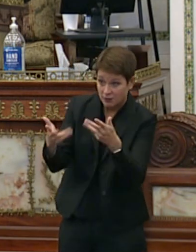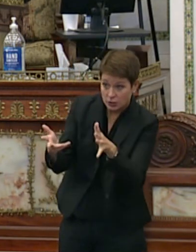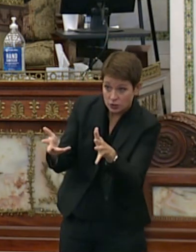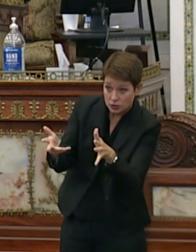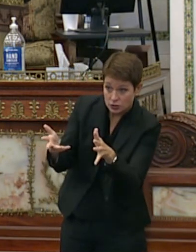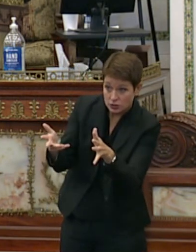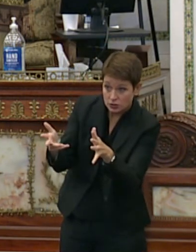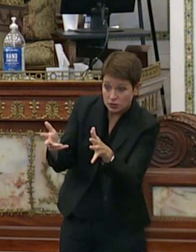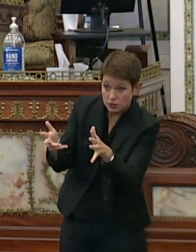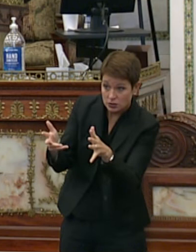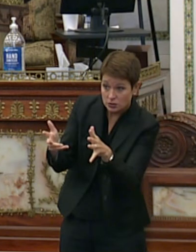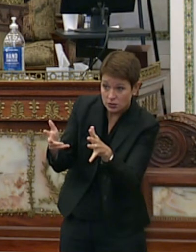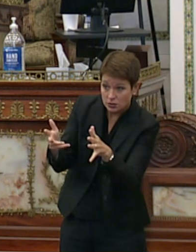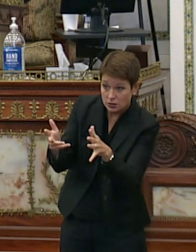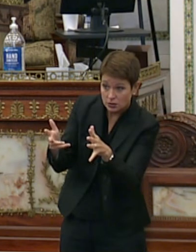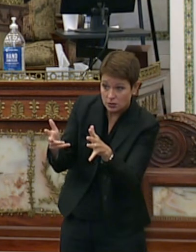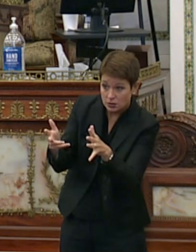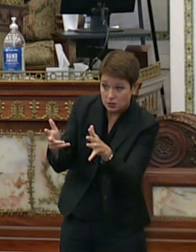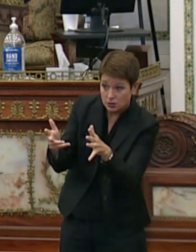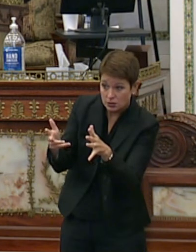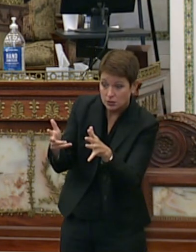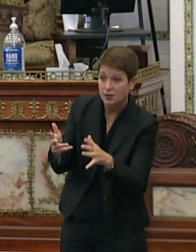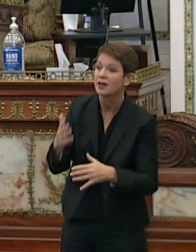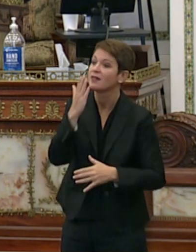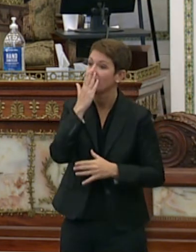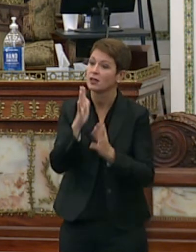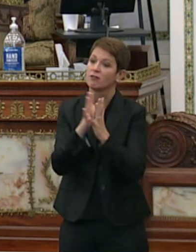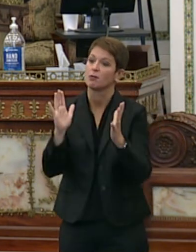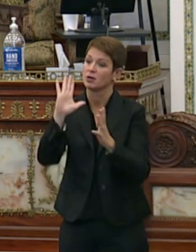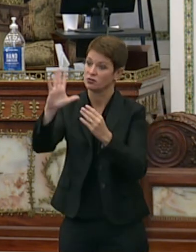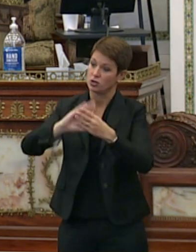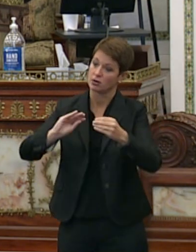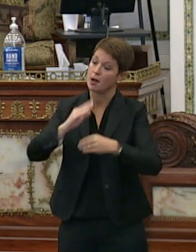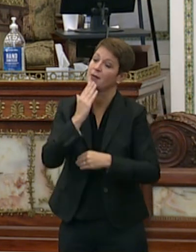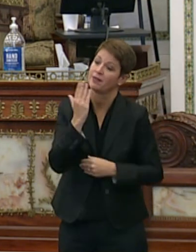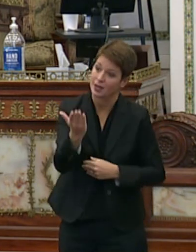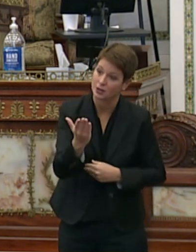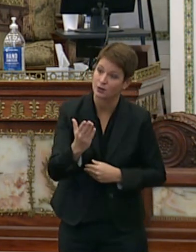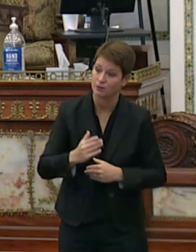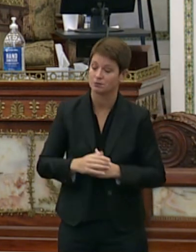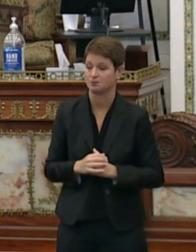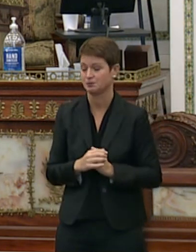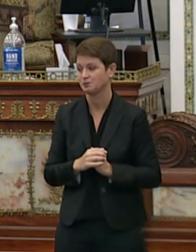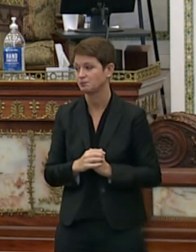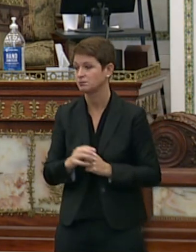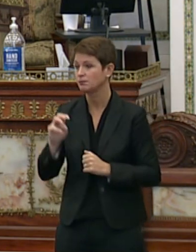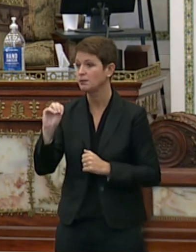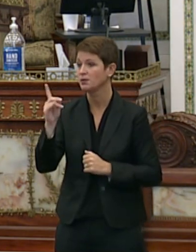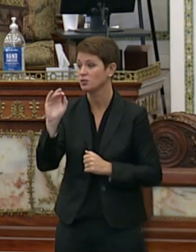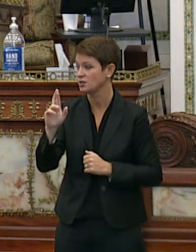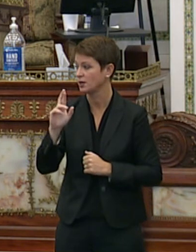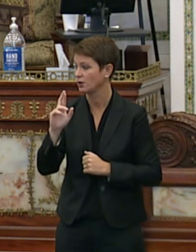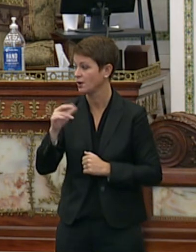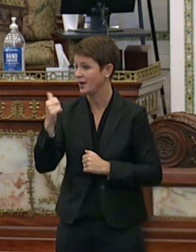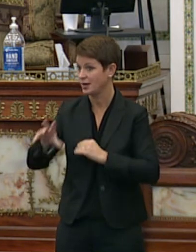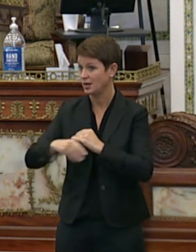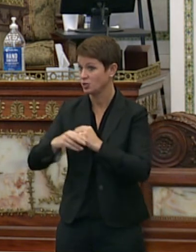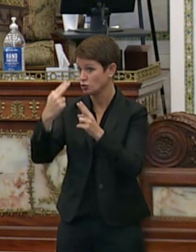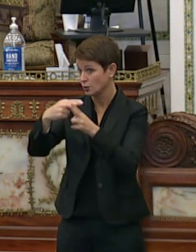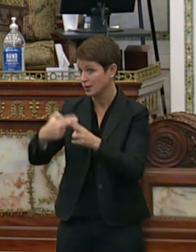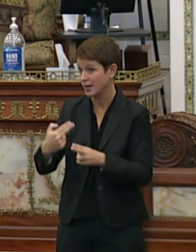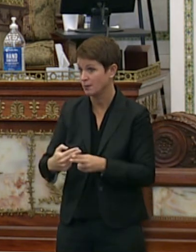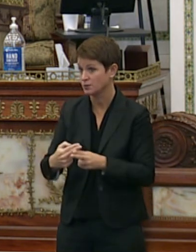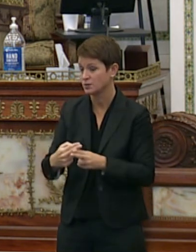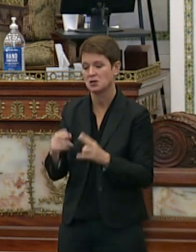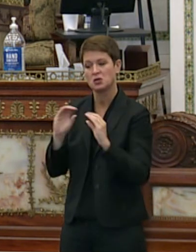want to thank you very much for your comment mr decker you have any additional names